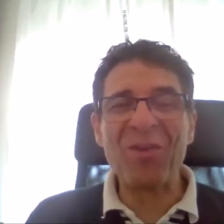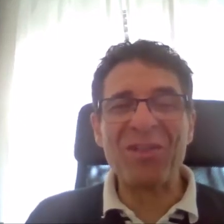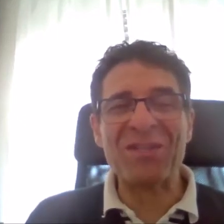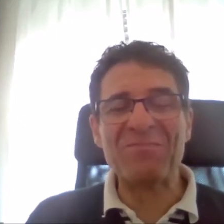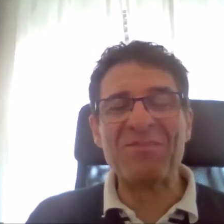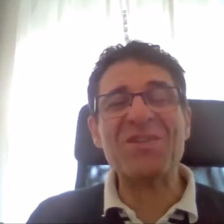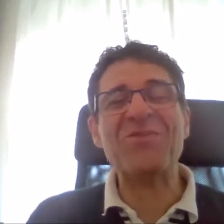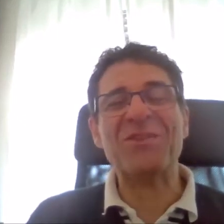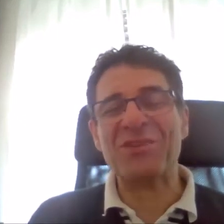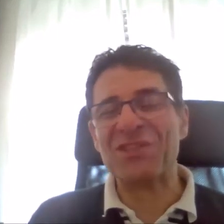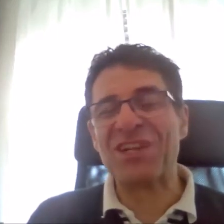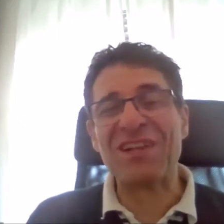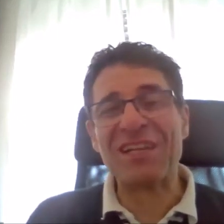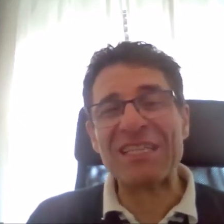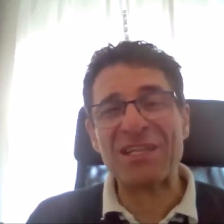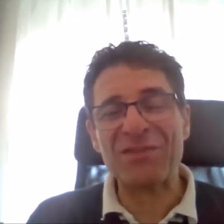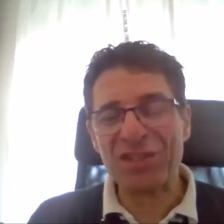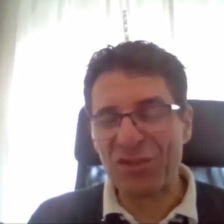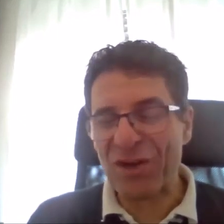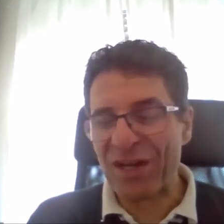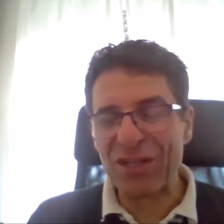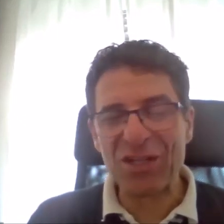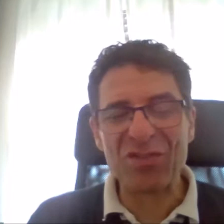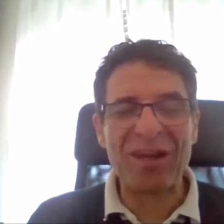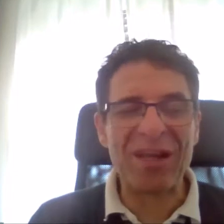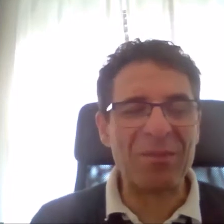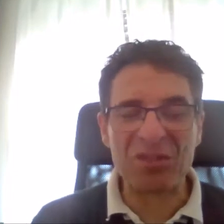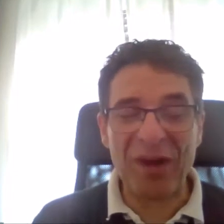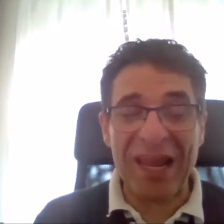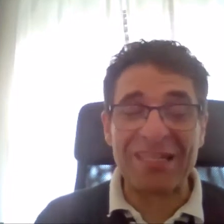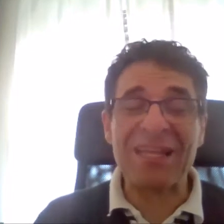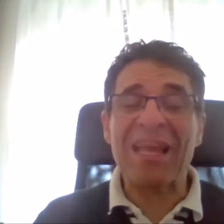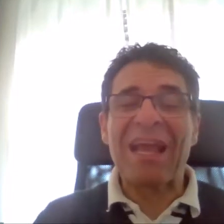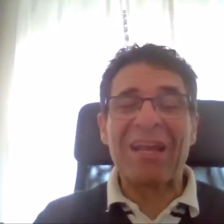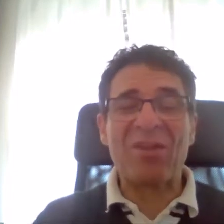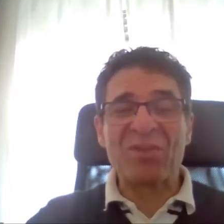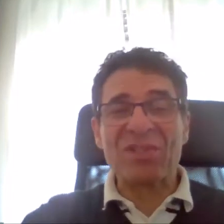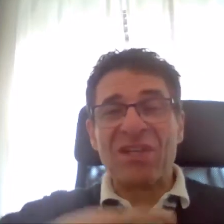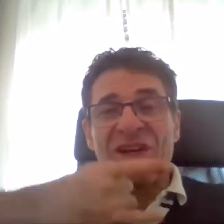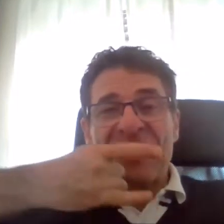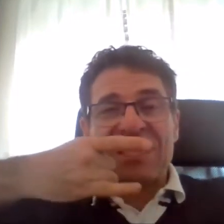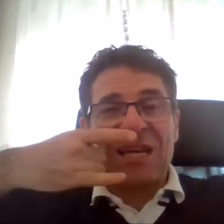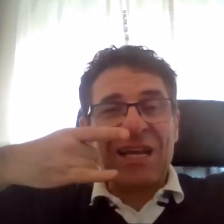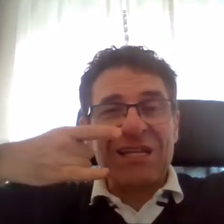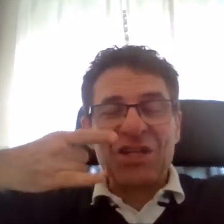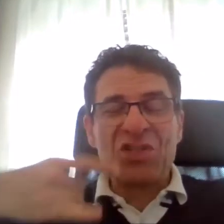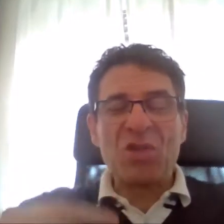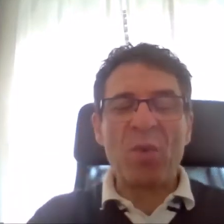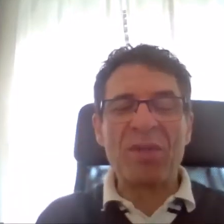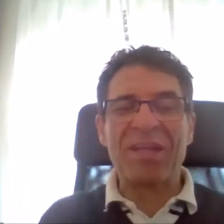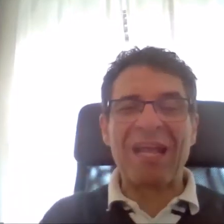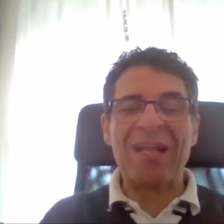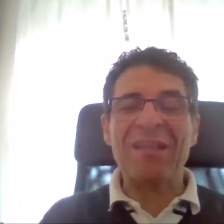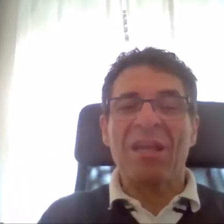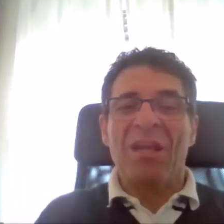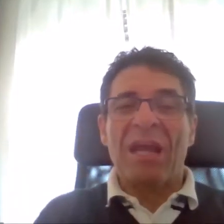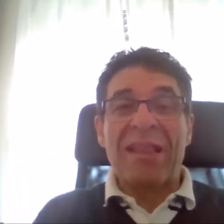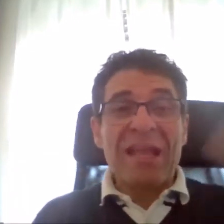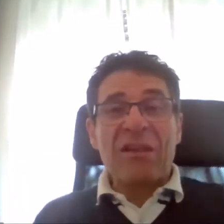know these beautiful Sasanid silver trays and also Sasanid kings shown like that. And then,